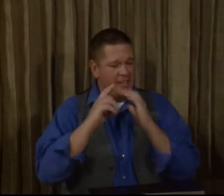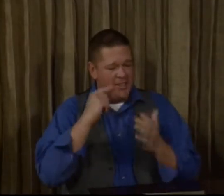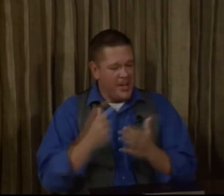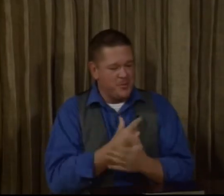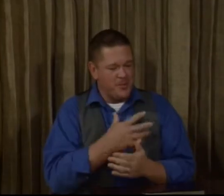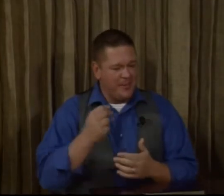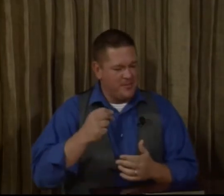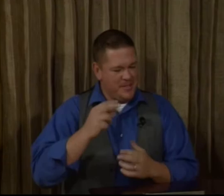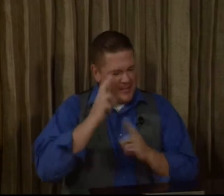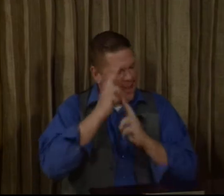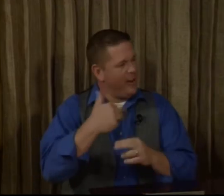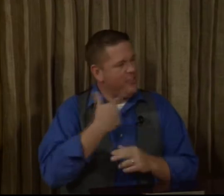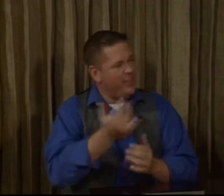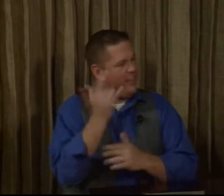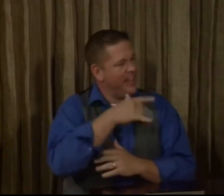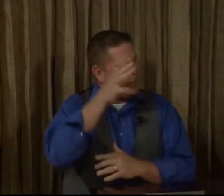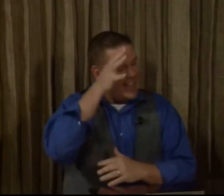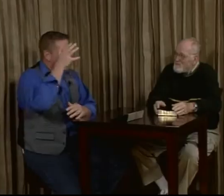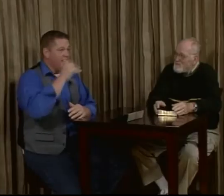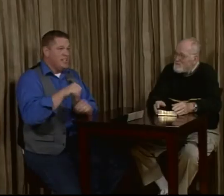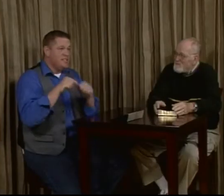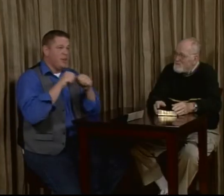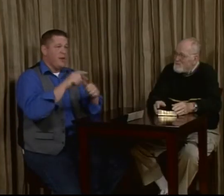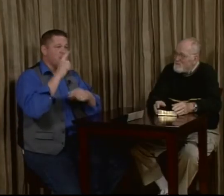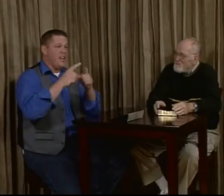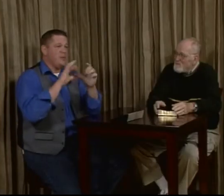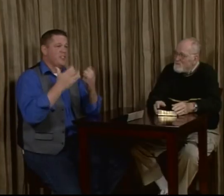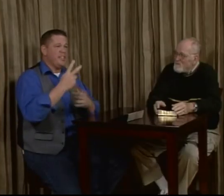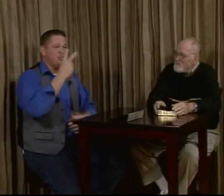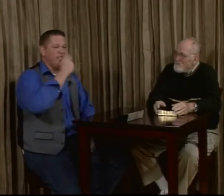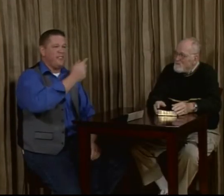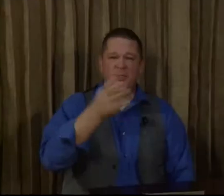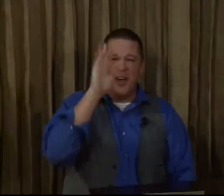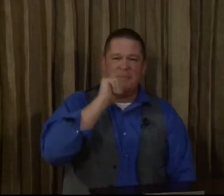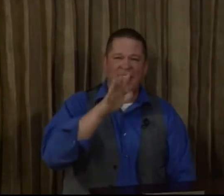the gospel. And it's been an honor to have you here today, Dad. Stick around for sign language class. We'll see you in a few. God bless.